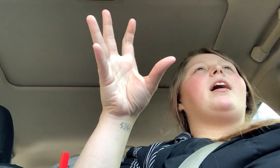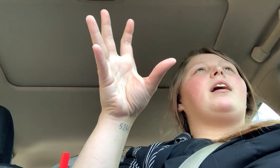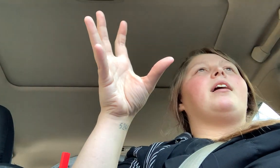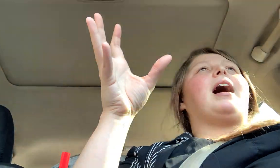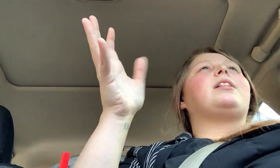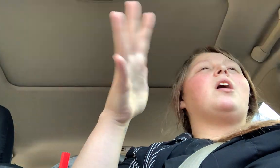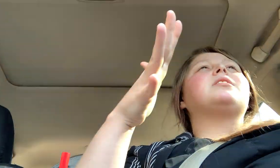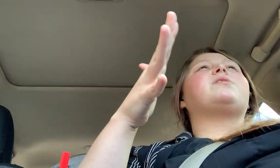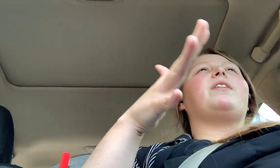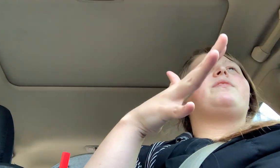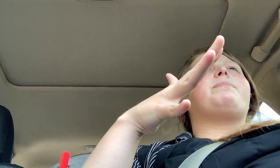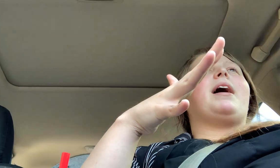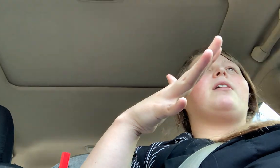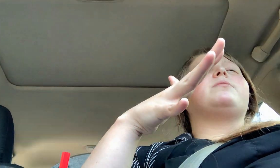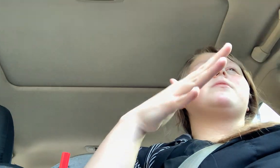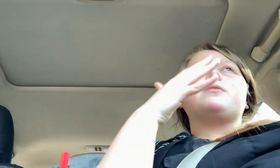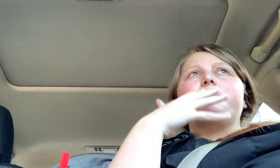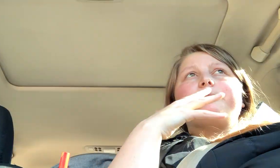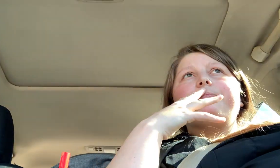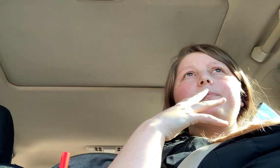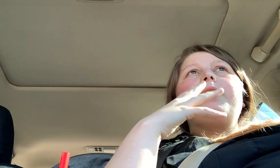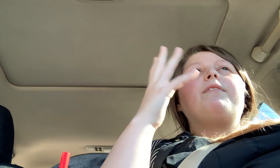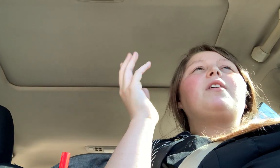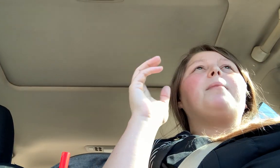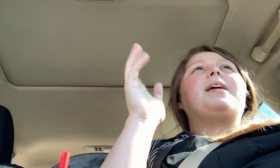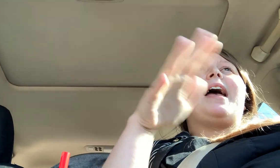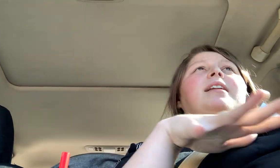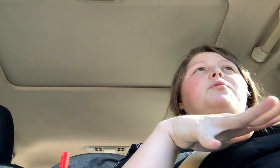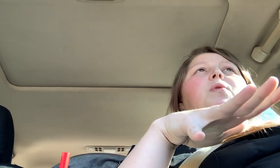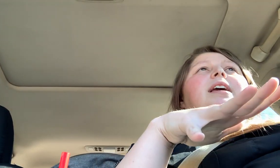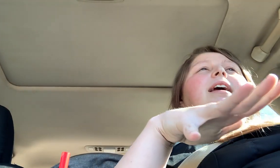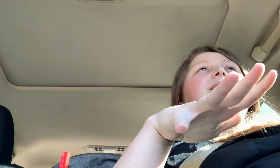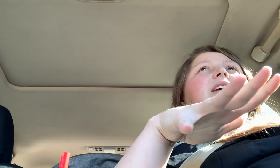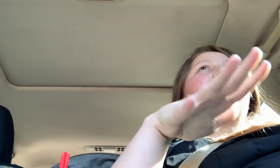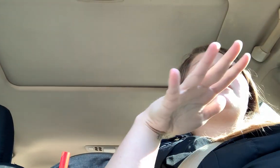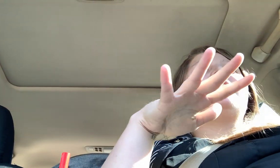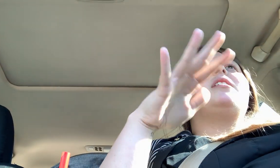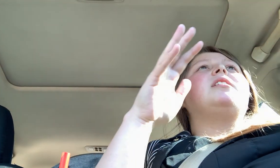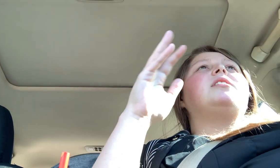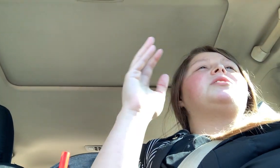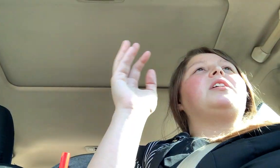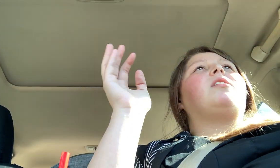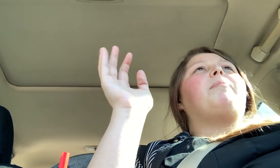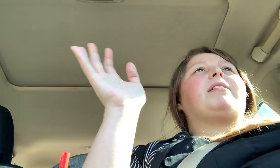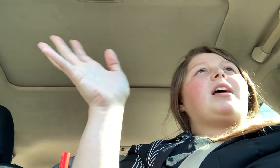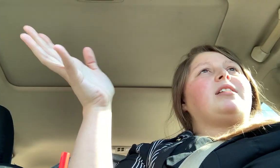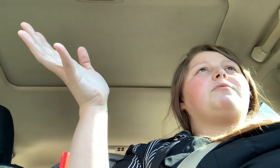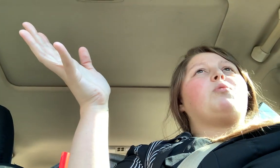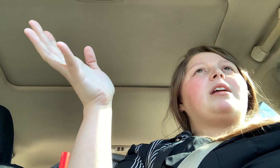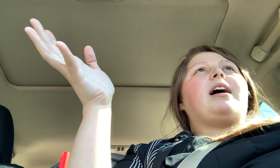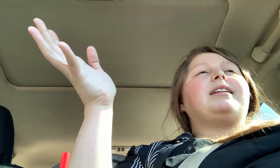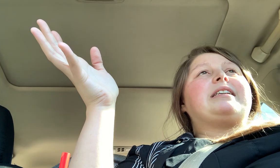Uh, I lost 50 pounds from the end of 2018 till about the end of 2019.